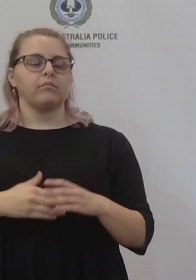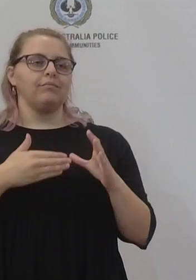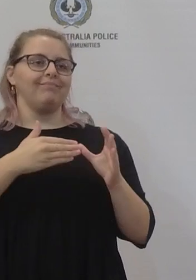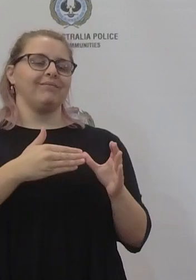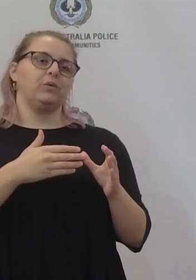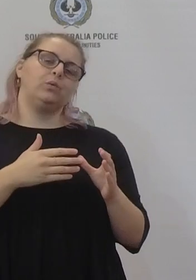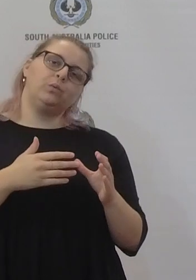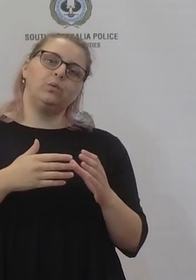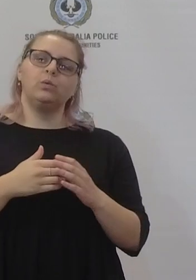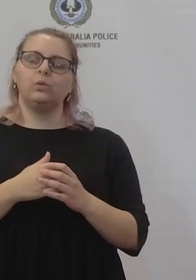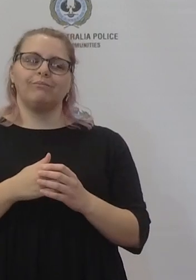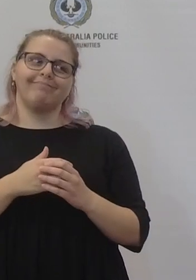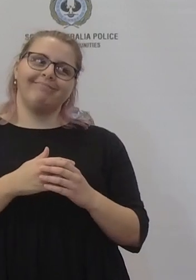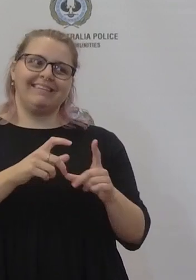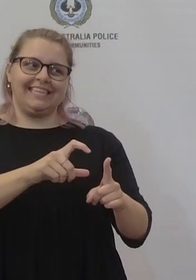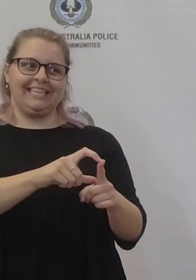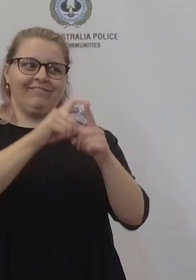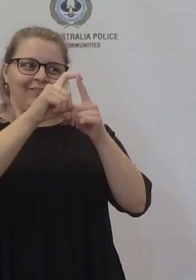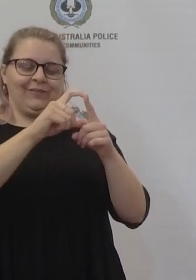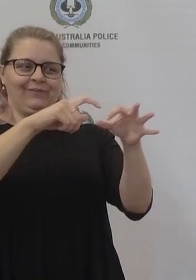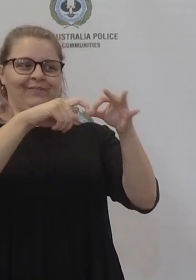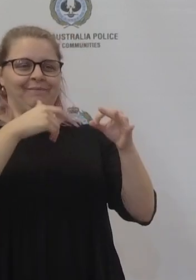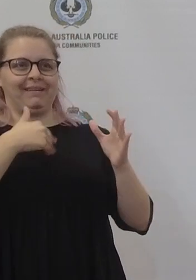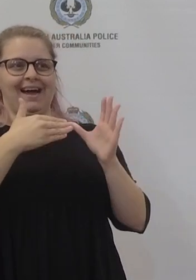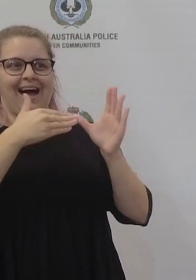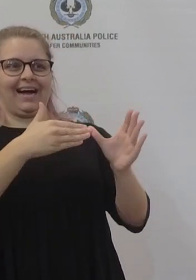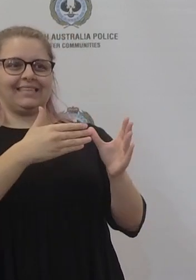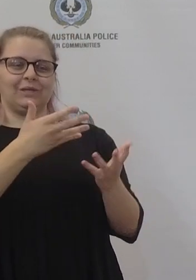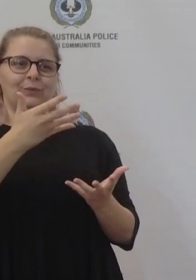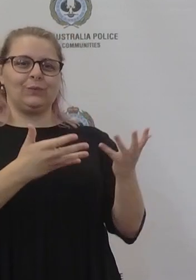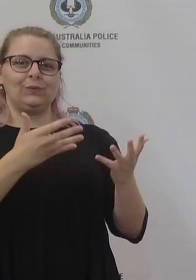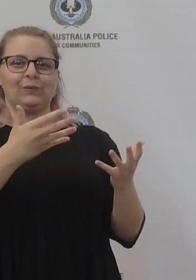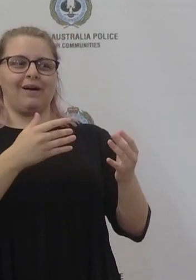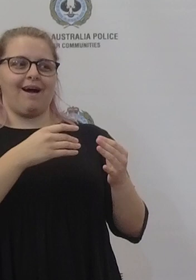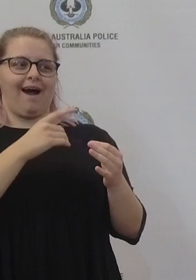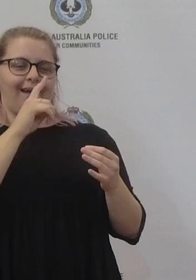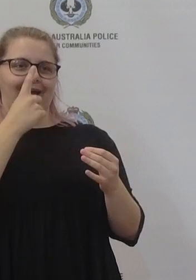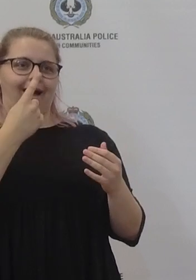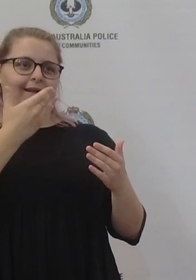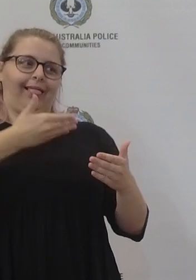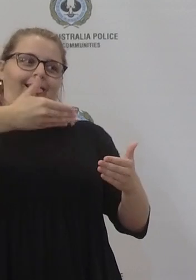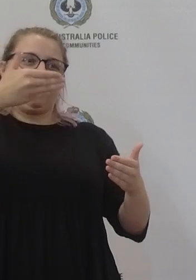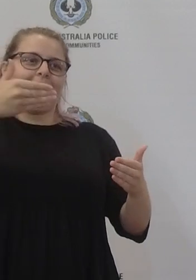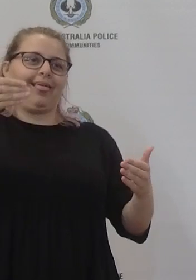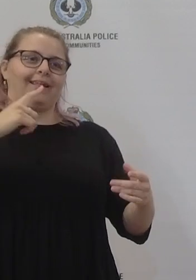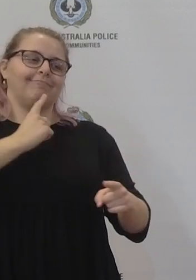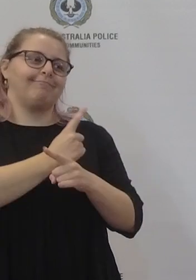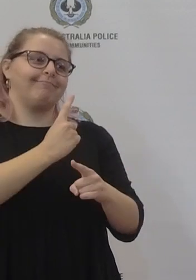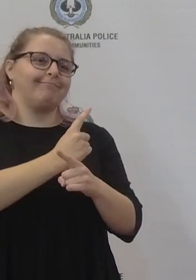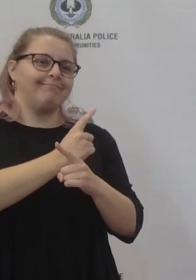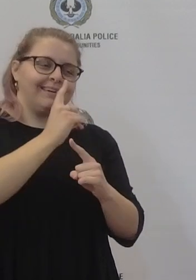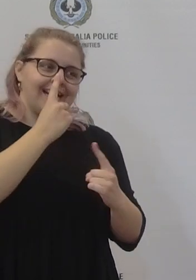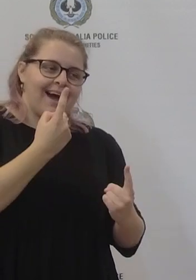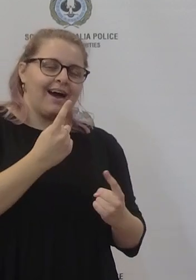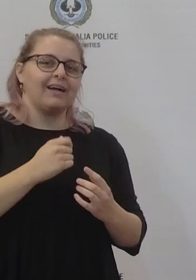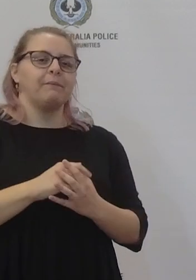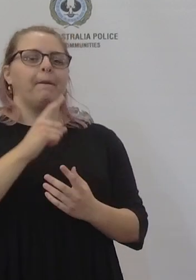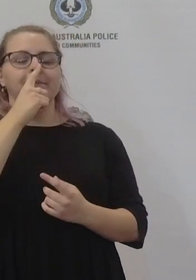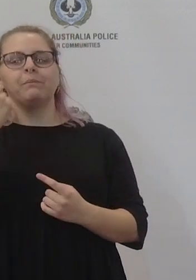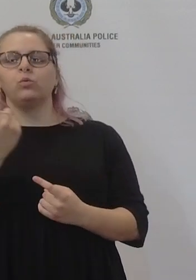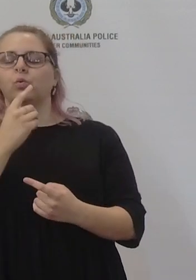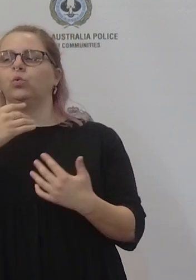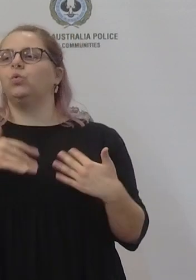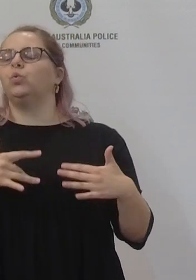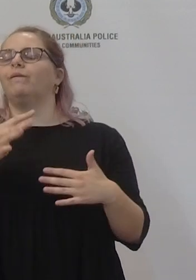quite a difficult uh question to to answer in a in a very short space of time but uh the people who are really vulnerable